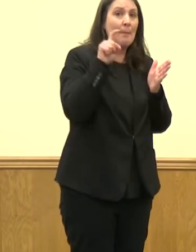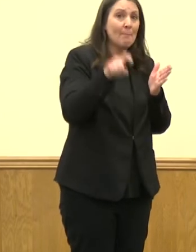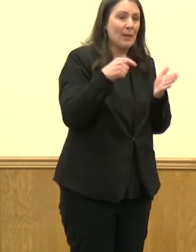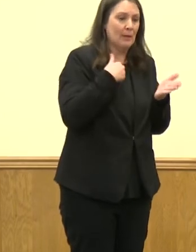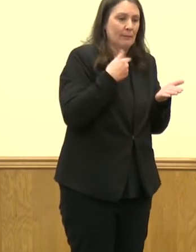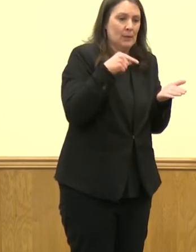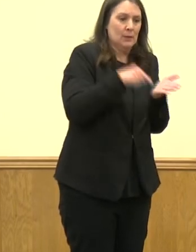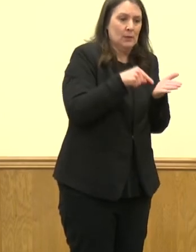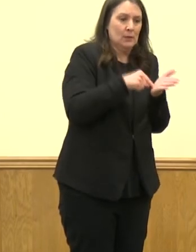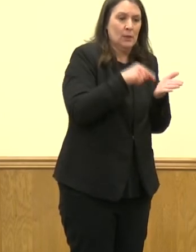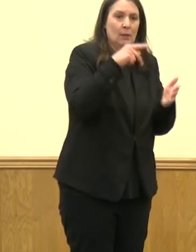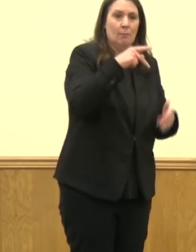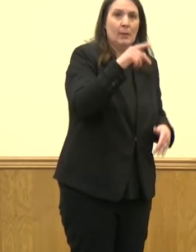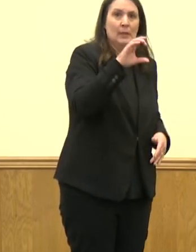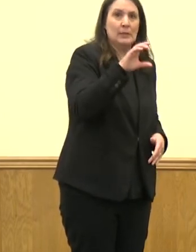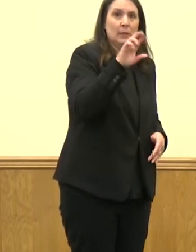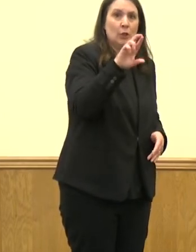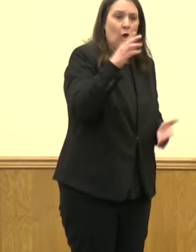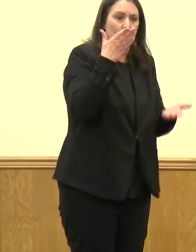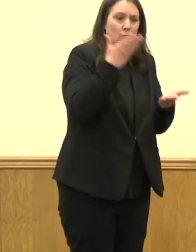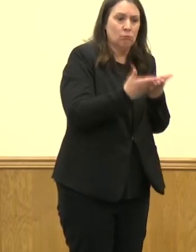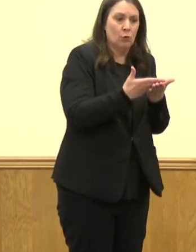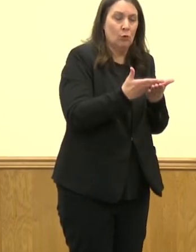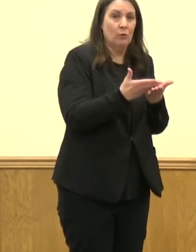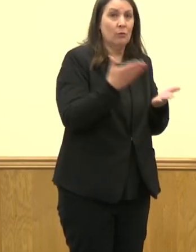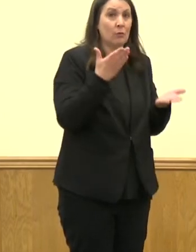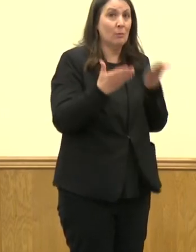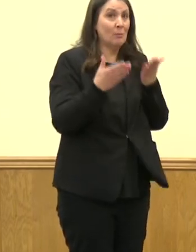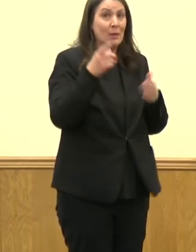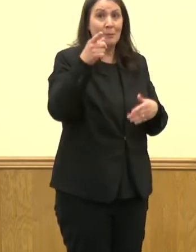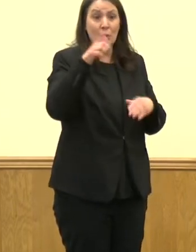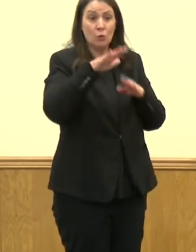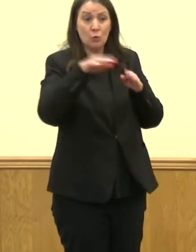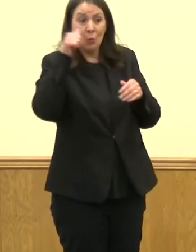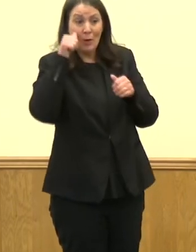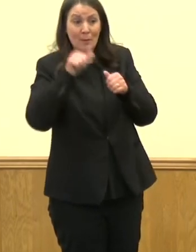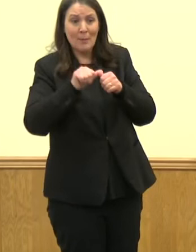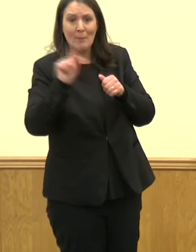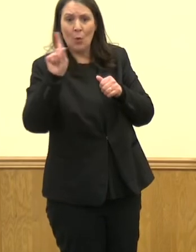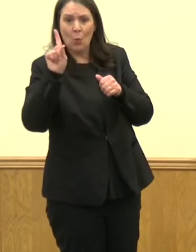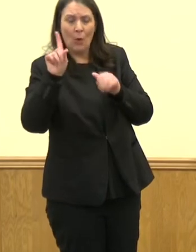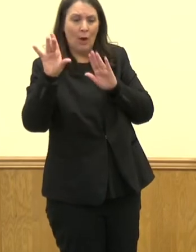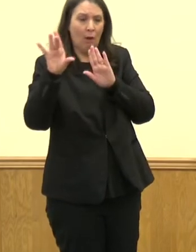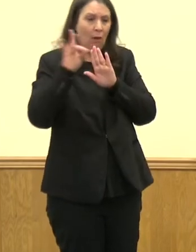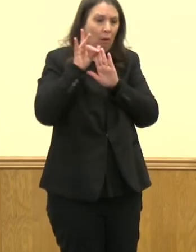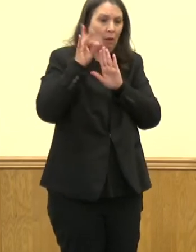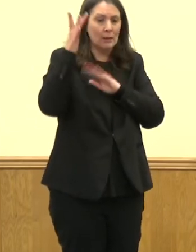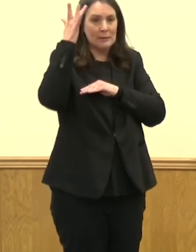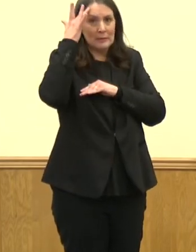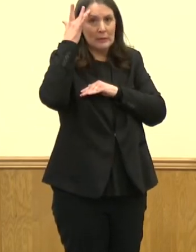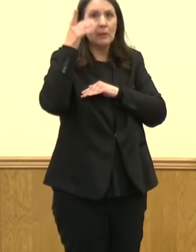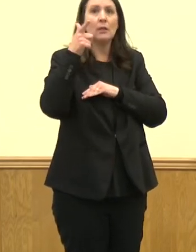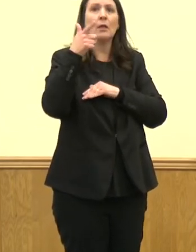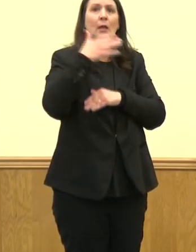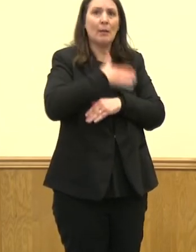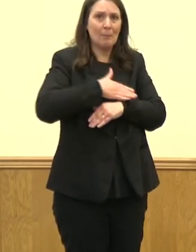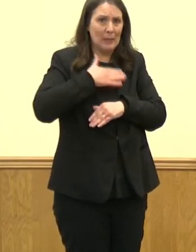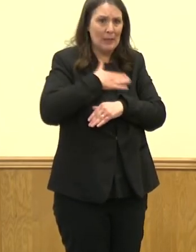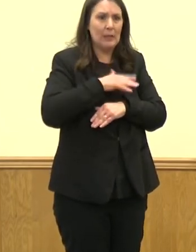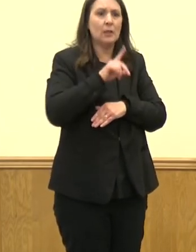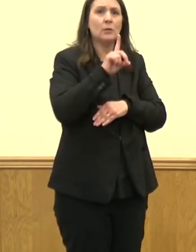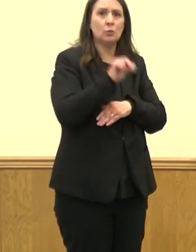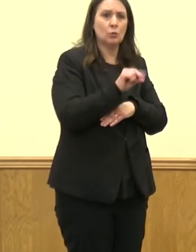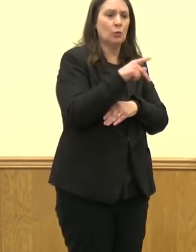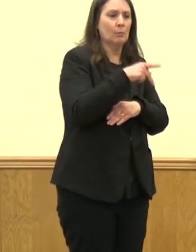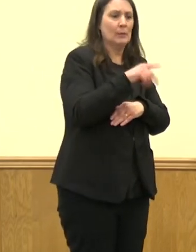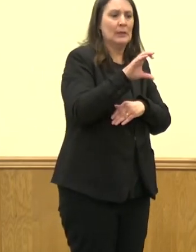test or if you're not sure why, you don't remember having exposure points or what have you, then definitely follow up with a PCR. But as